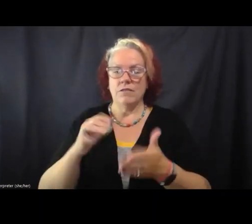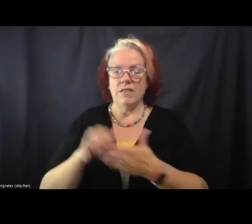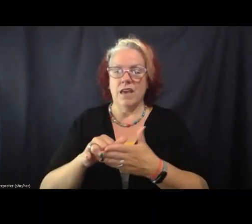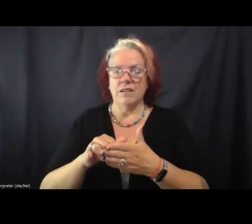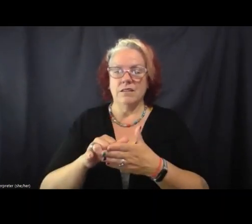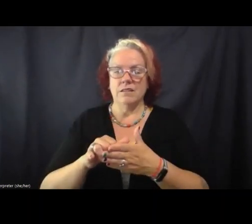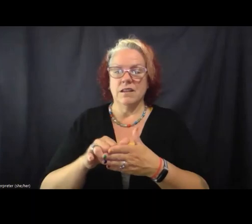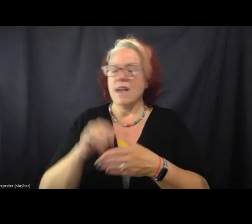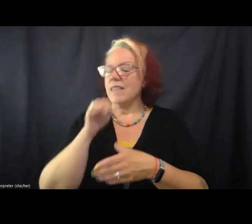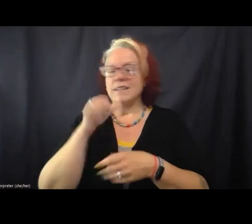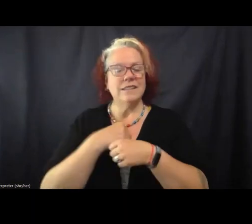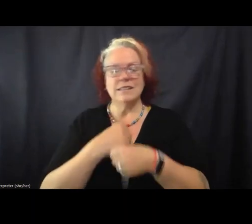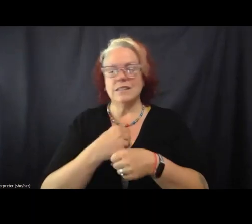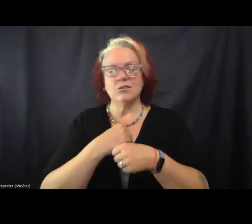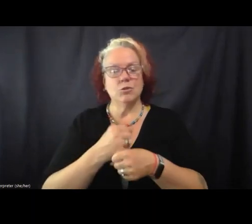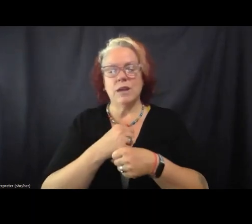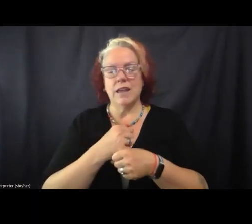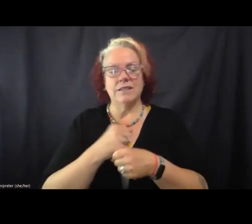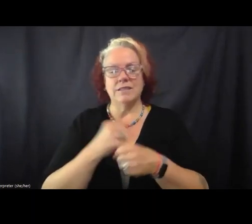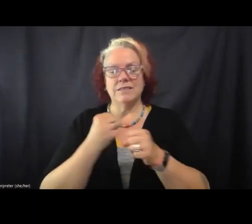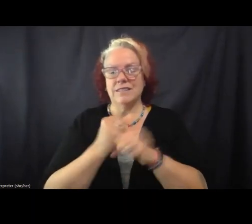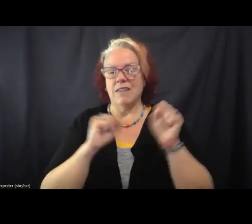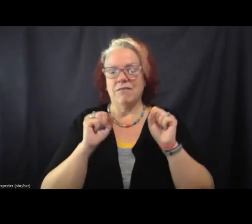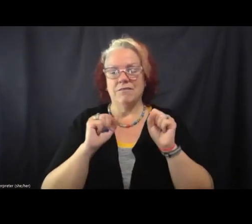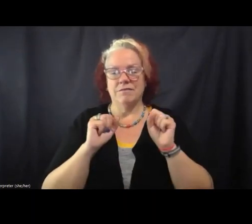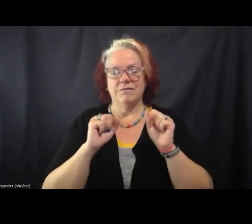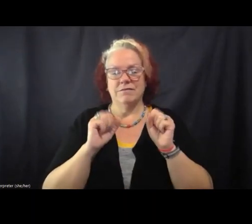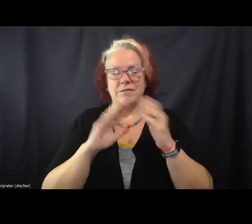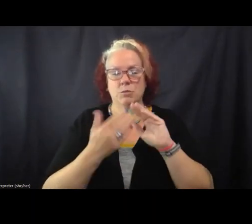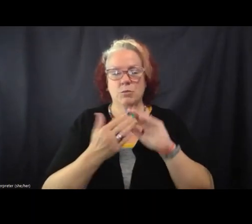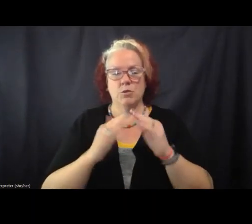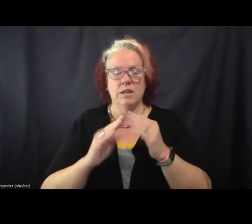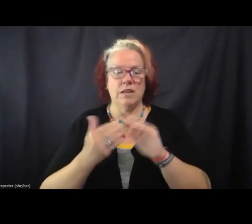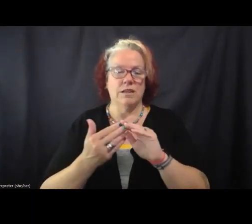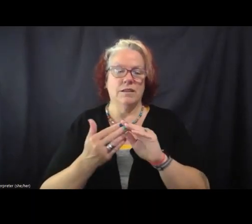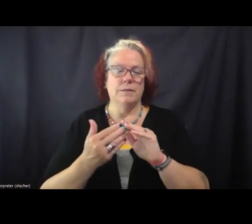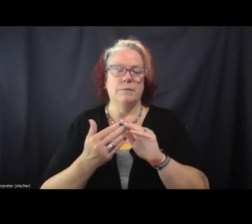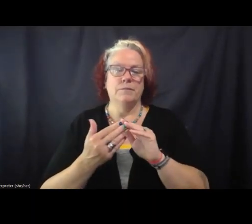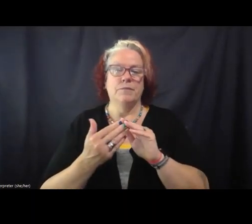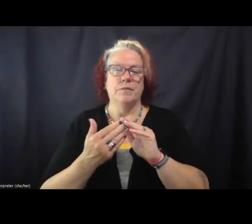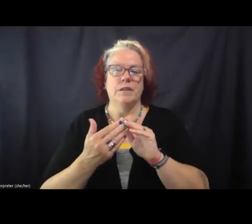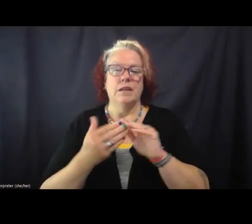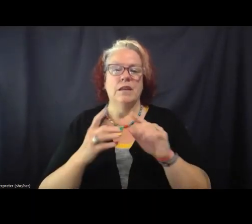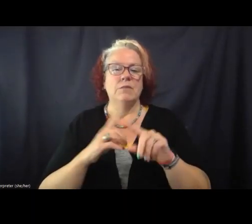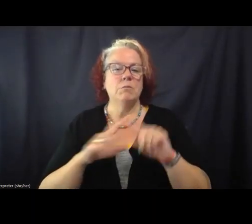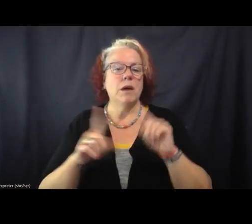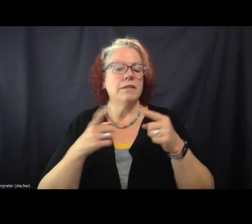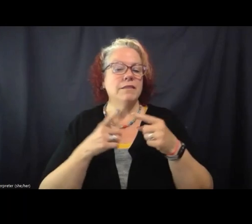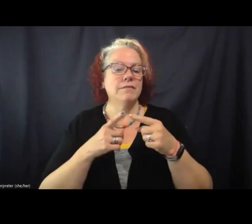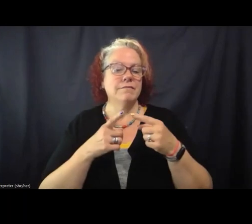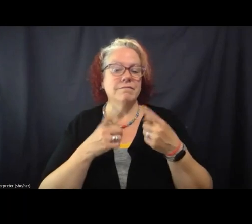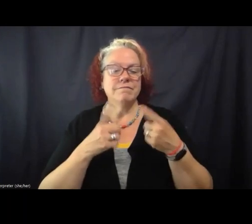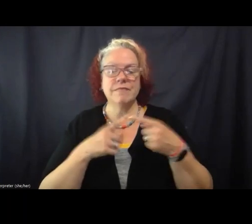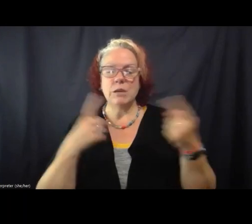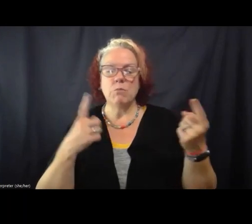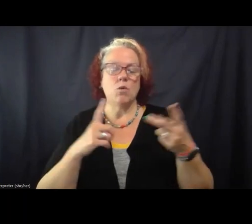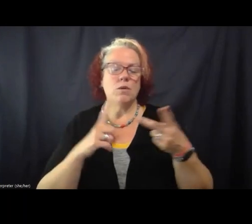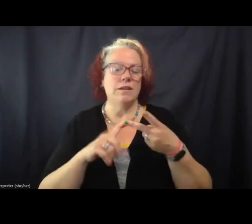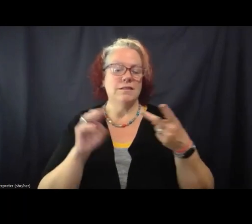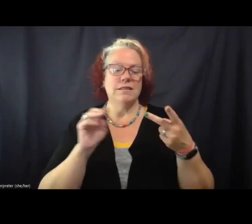create community safety, right? Because people, the opponents, and sometimes the media that goes along with them,